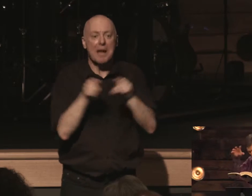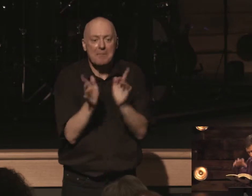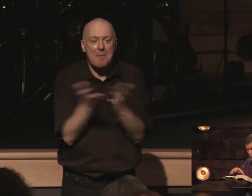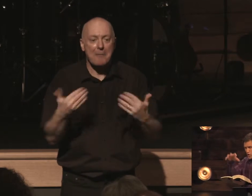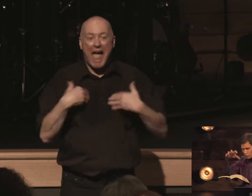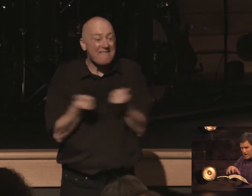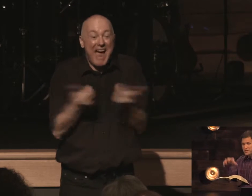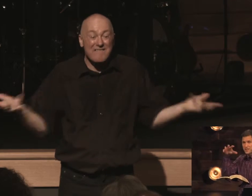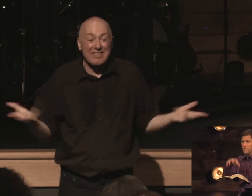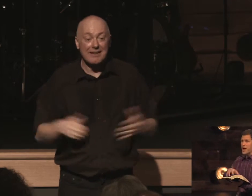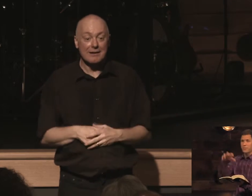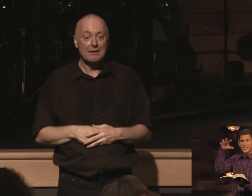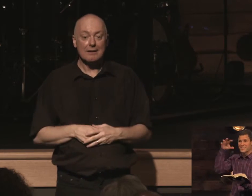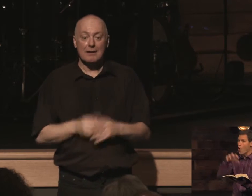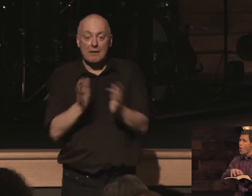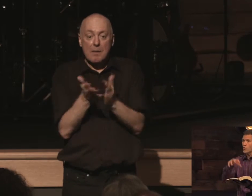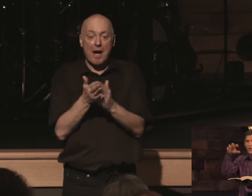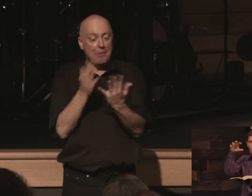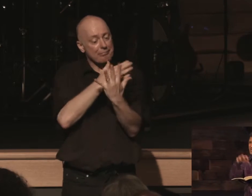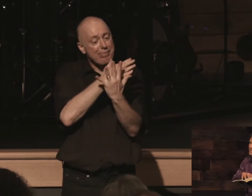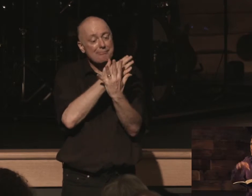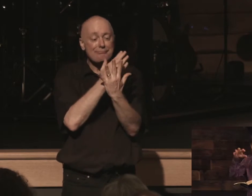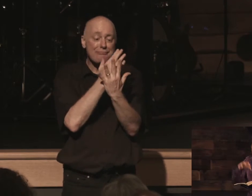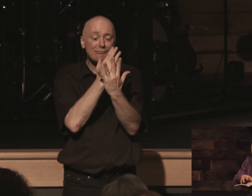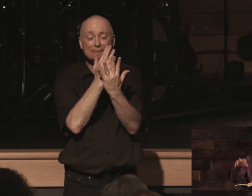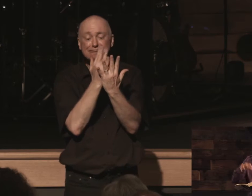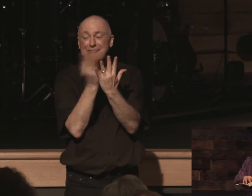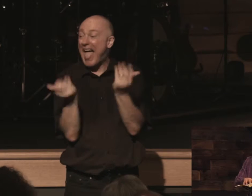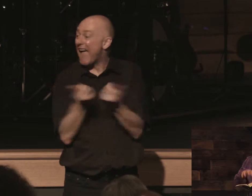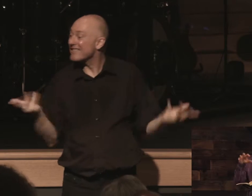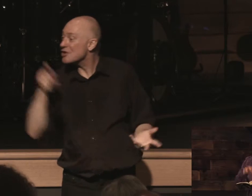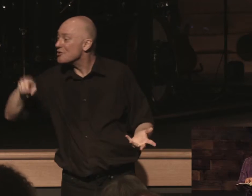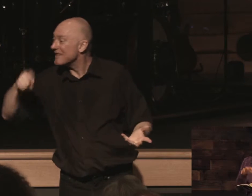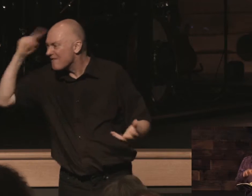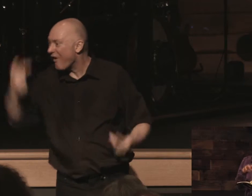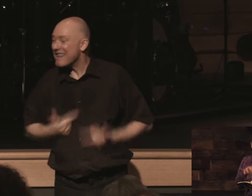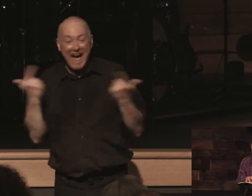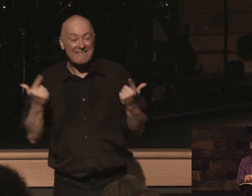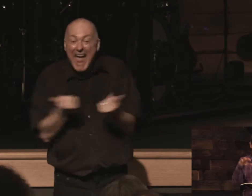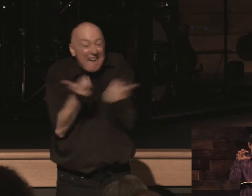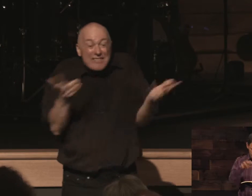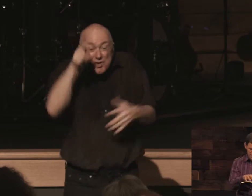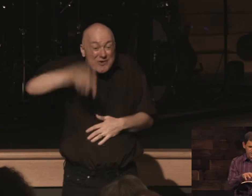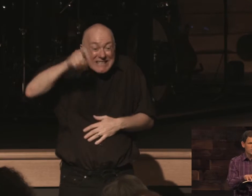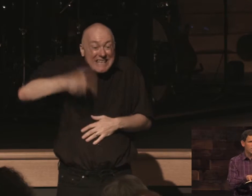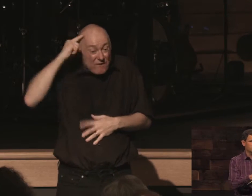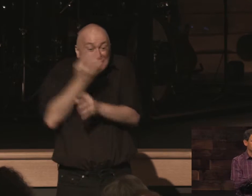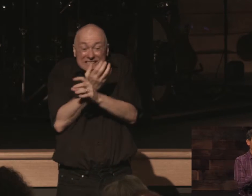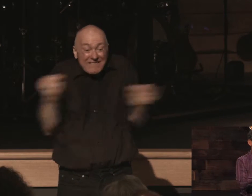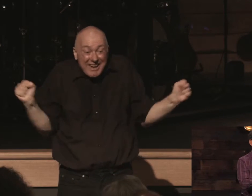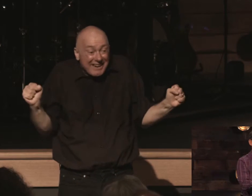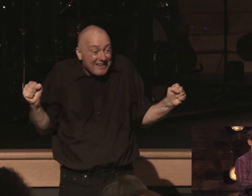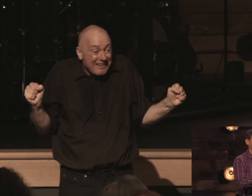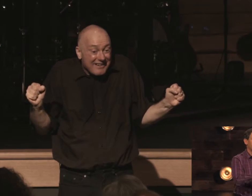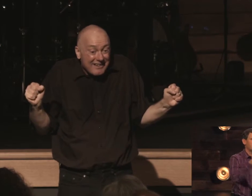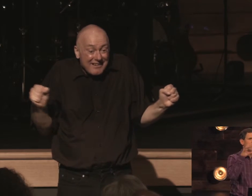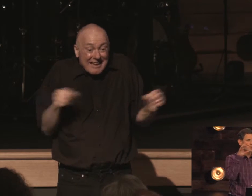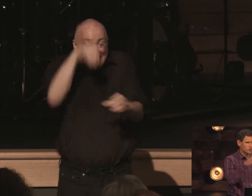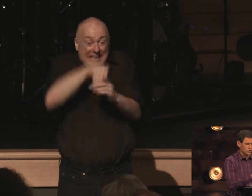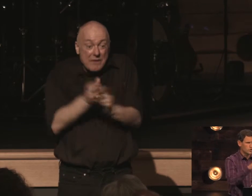you rest in the bible it's all that we need for life and godliness it's all that we need for a saving knowledge of jesus christ and a pursuit